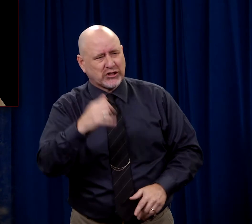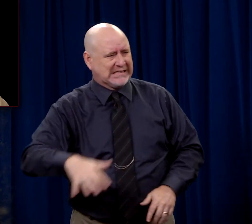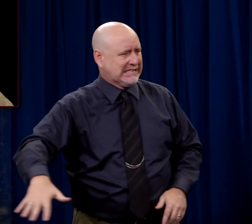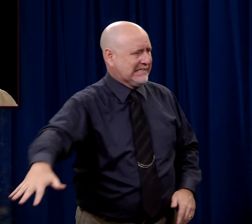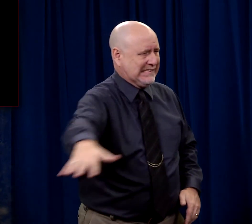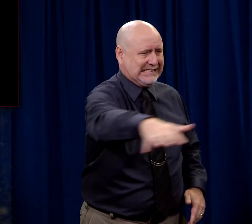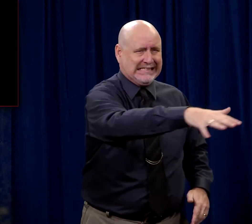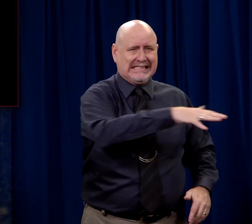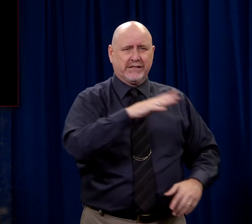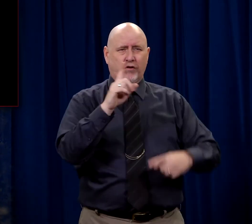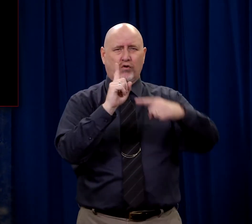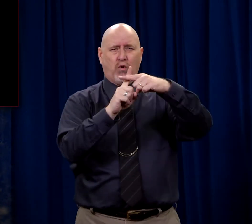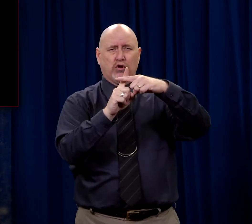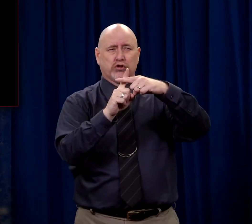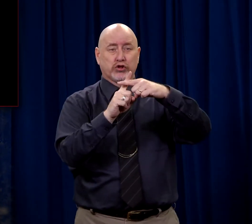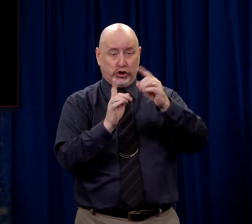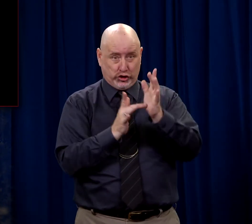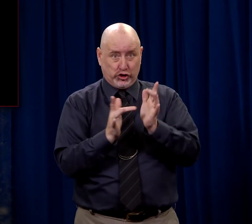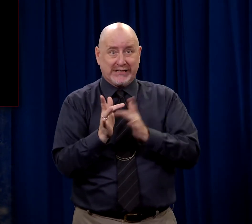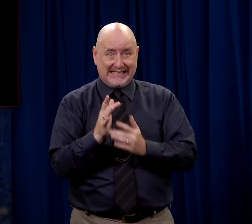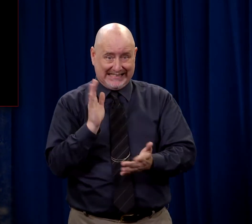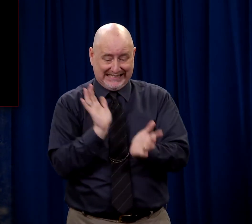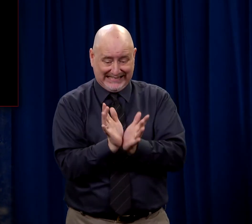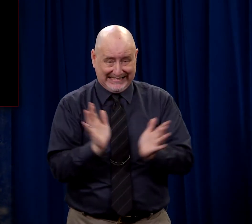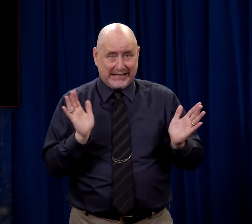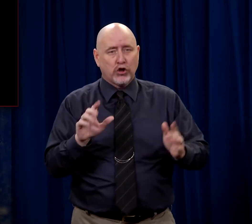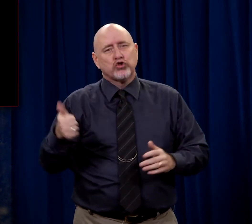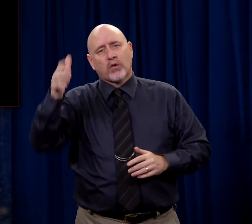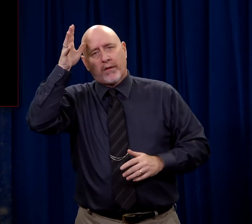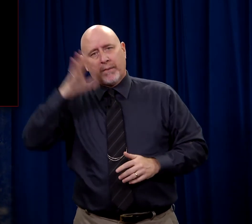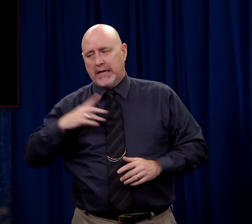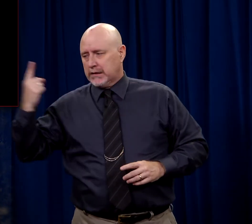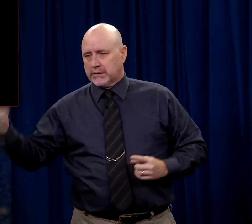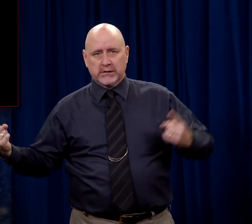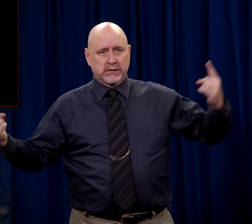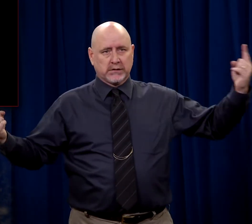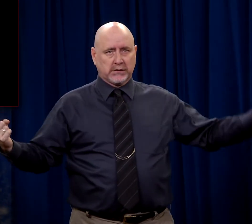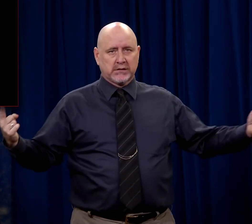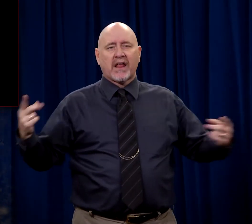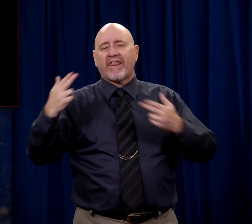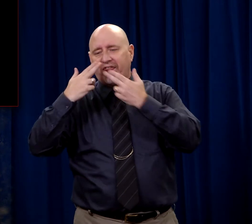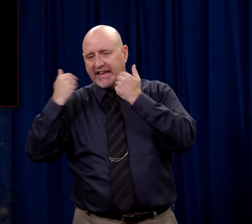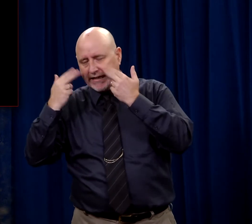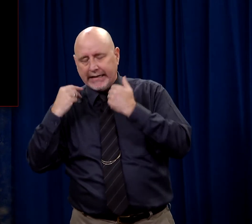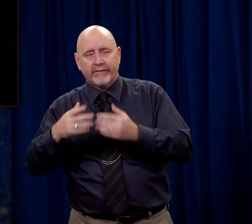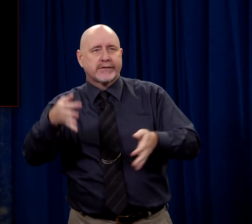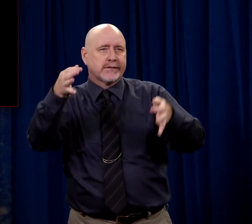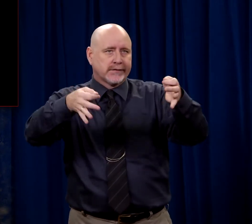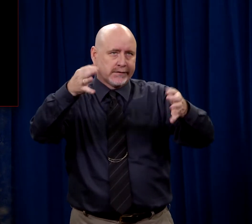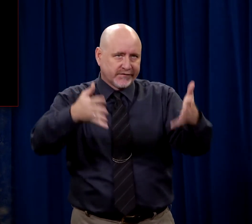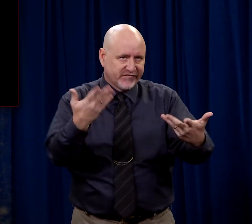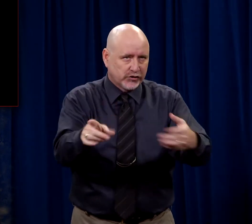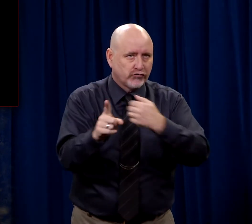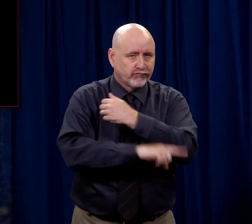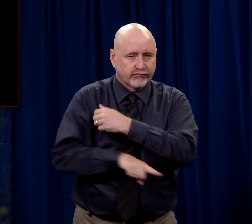picture the atmosphere at the cross. At the same time Jesus is crucified, there are two others. Both of them thieves, convicted thieves.